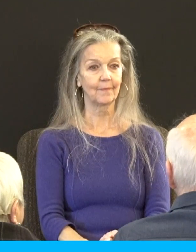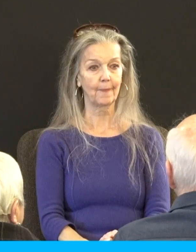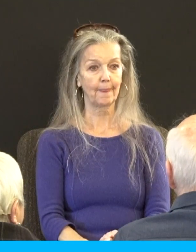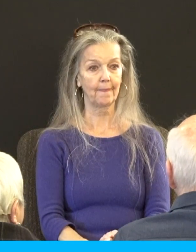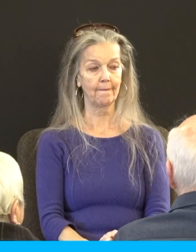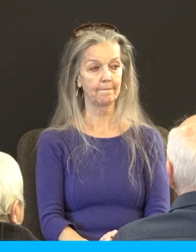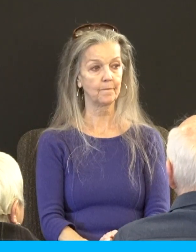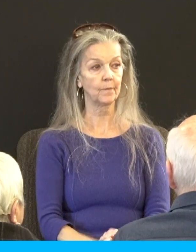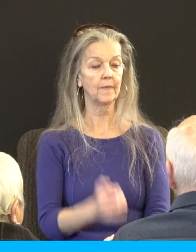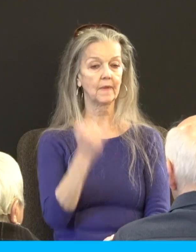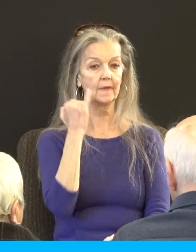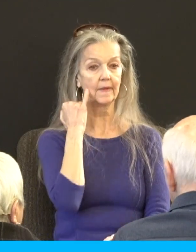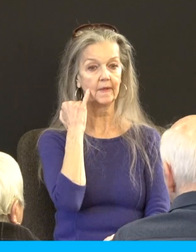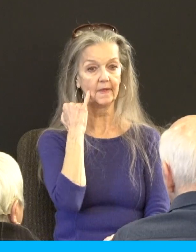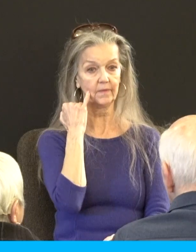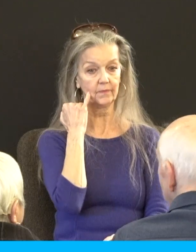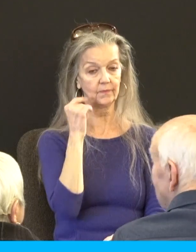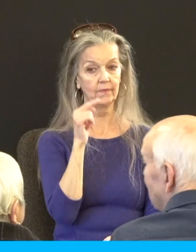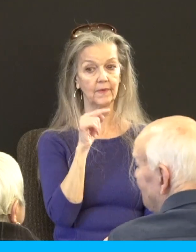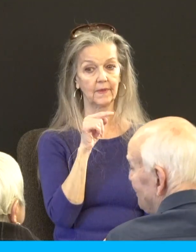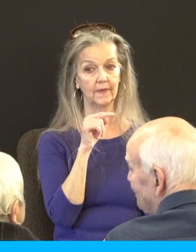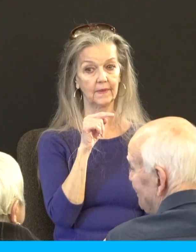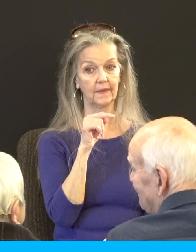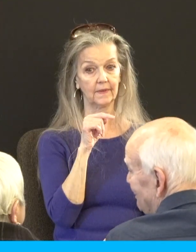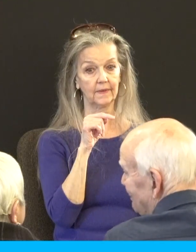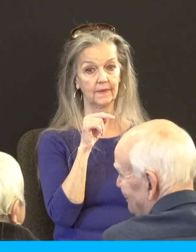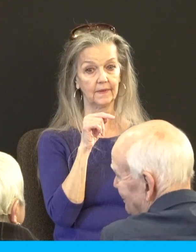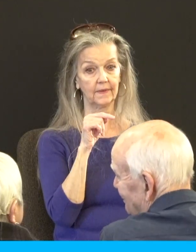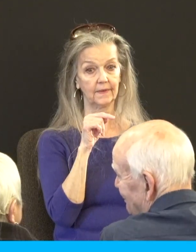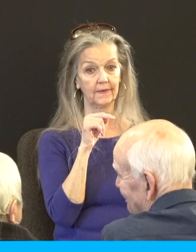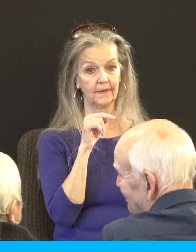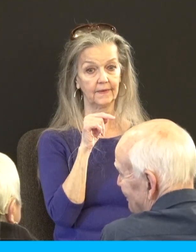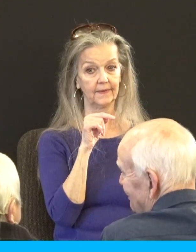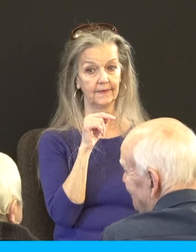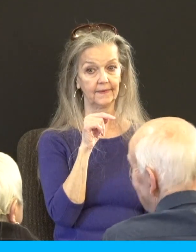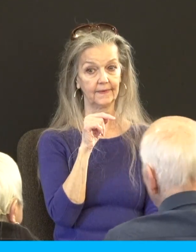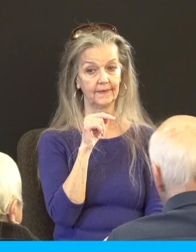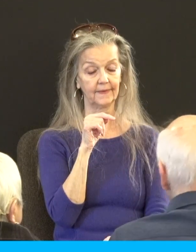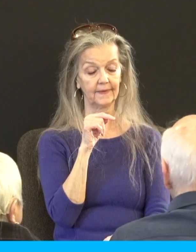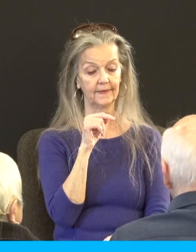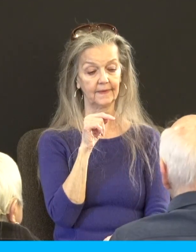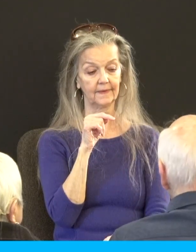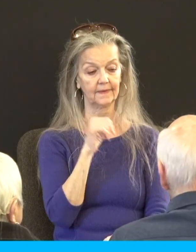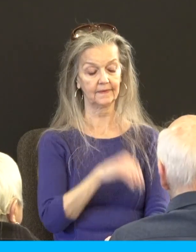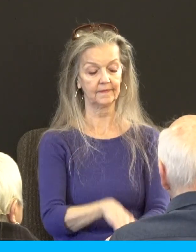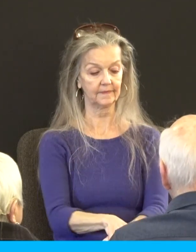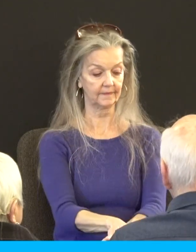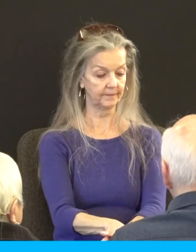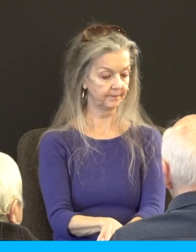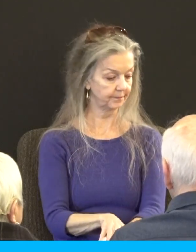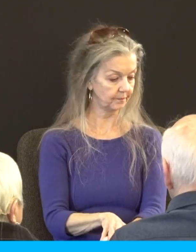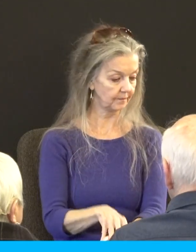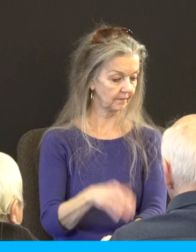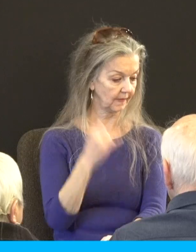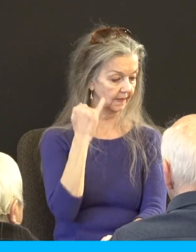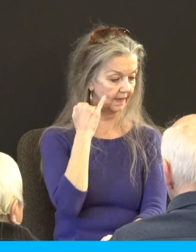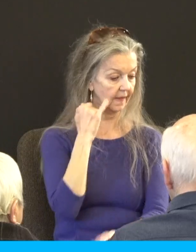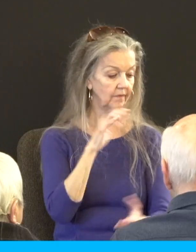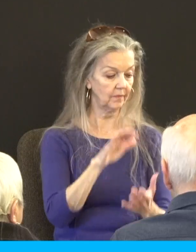If you have, and please hear my heart, if you've not been able, whether you've never been married or not able to bear children, please